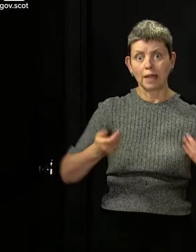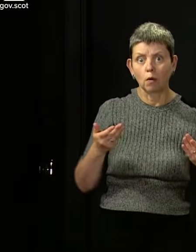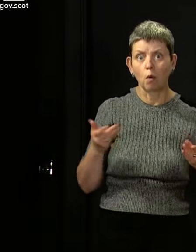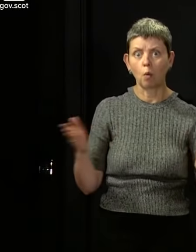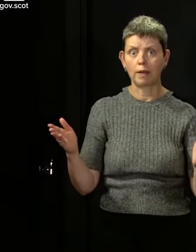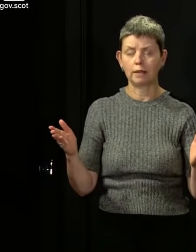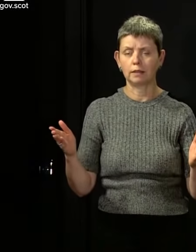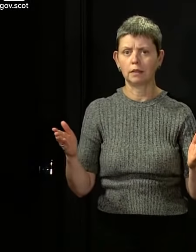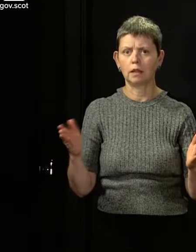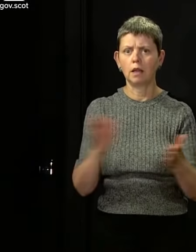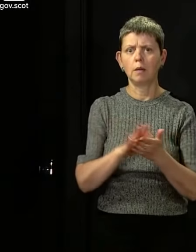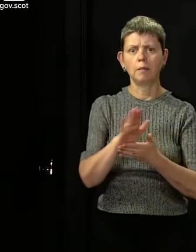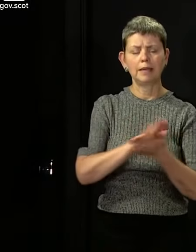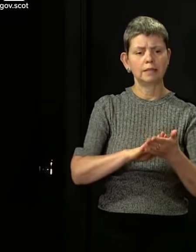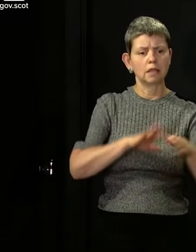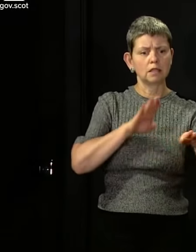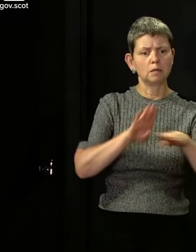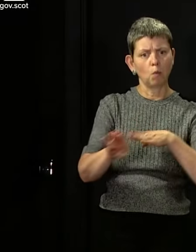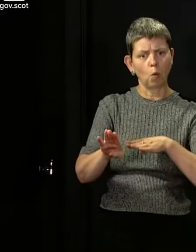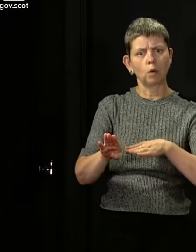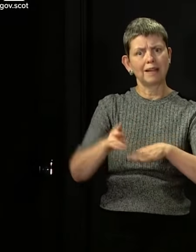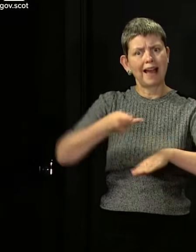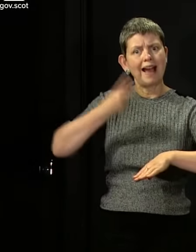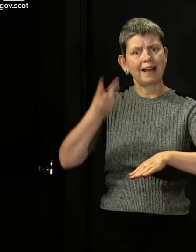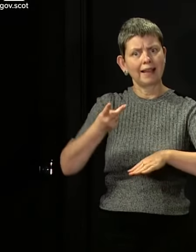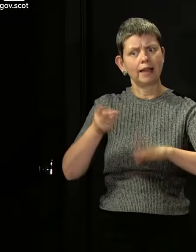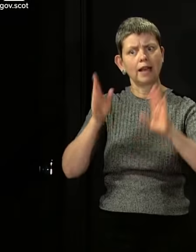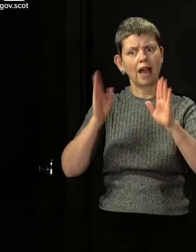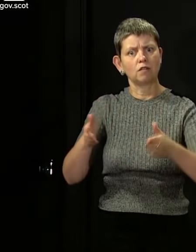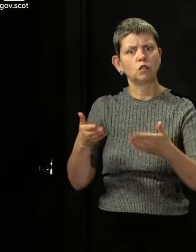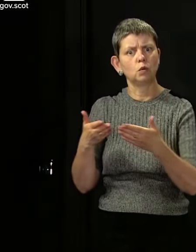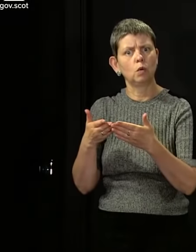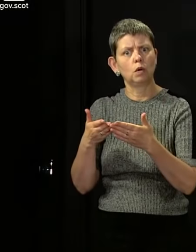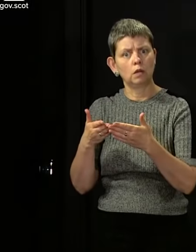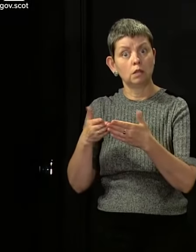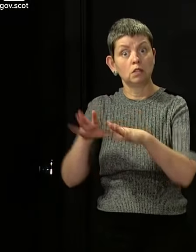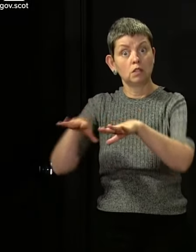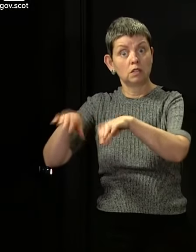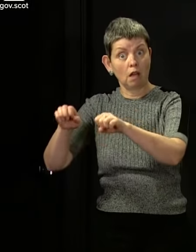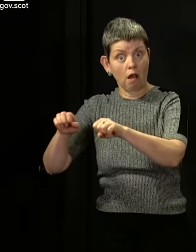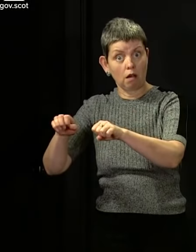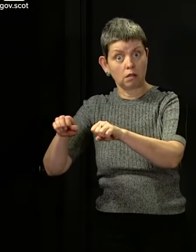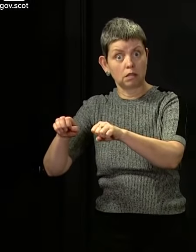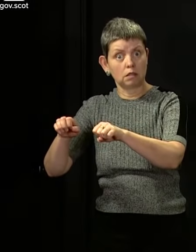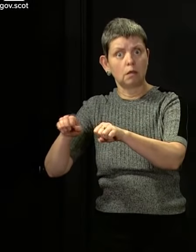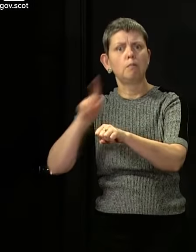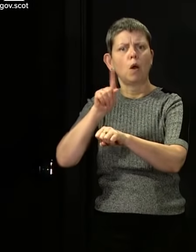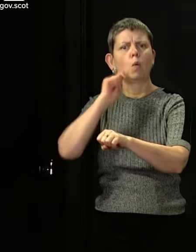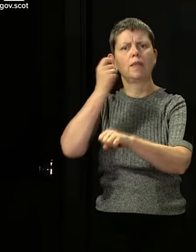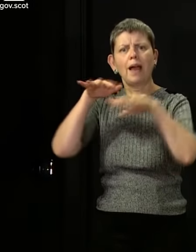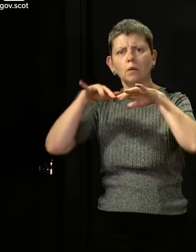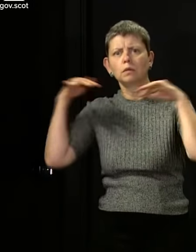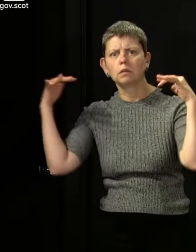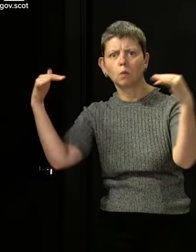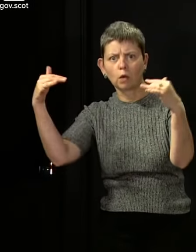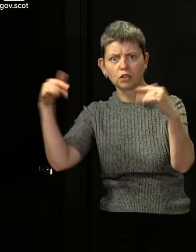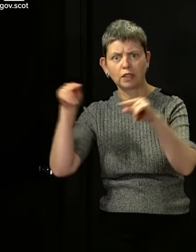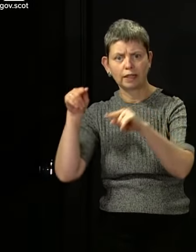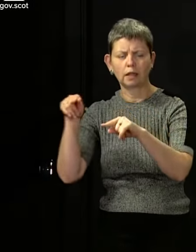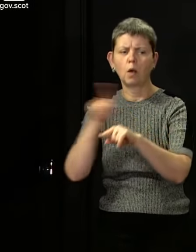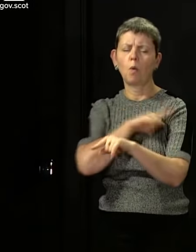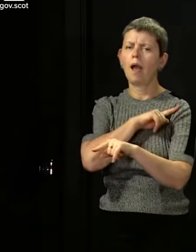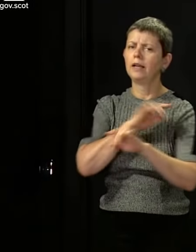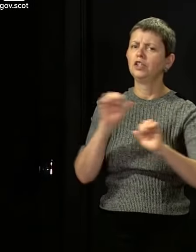don't allow sport to start up behind closed doors, then we're not doing it at all for a period because it is not yet safe in our judgment to have